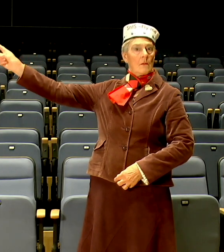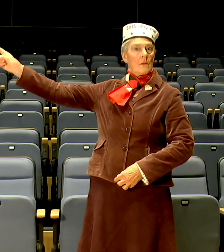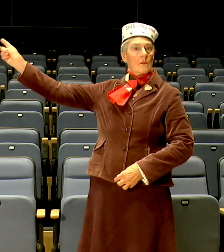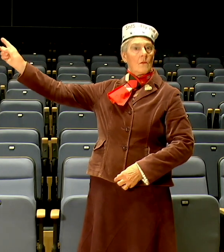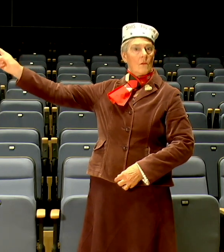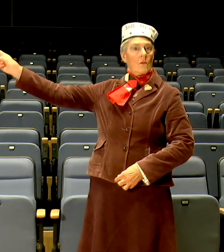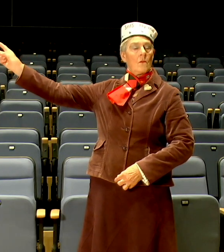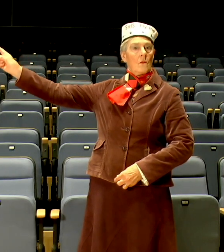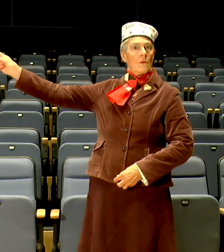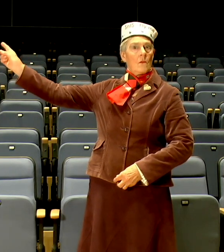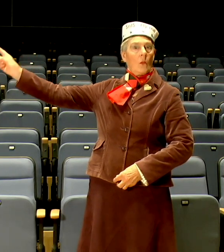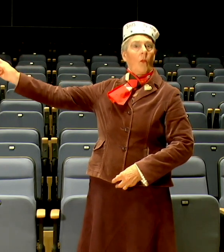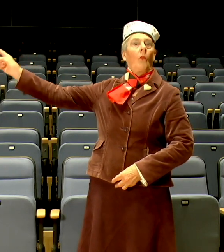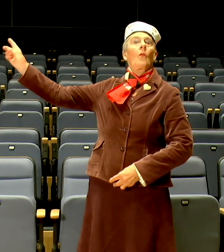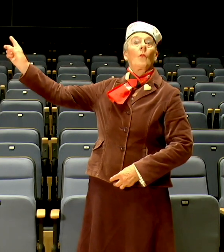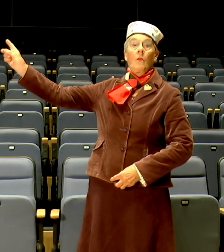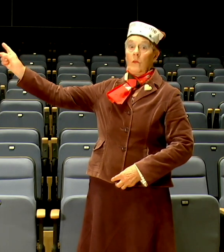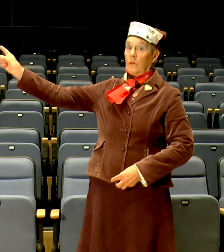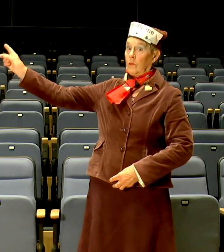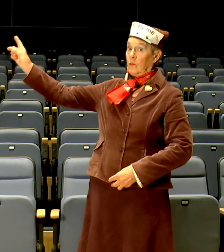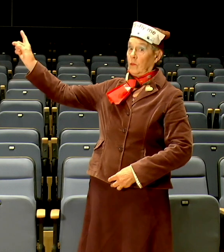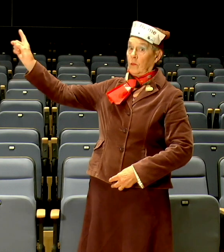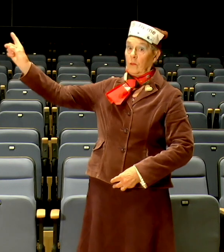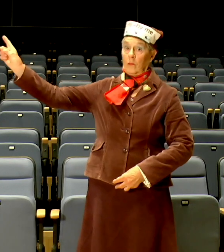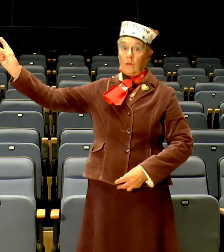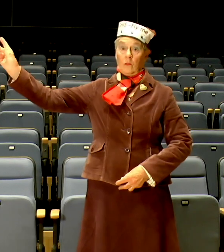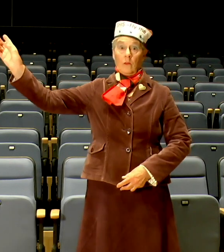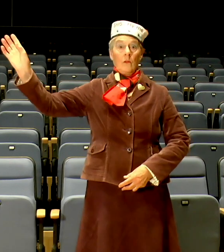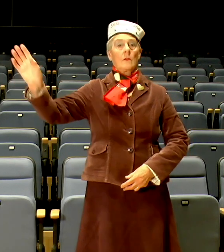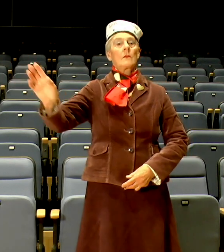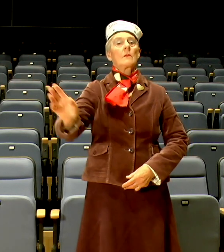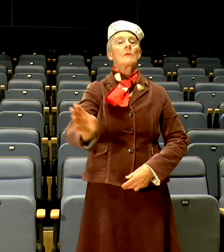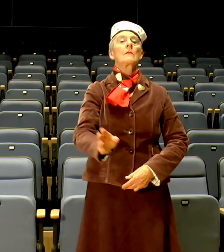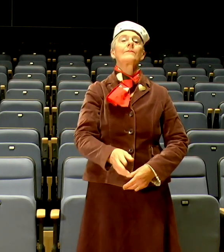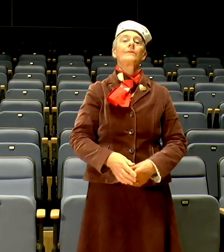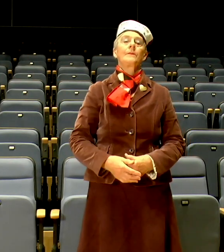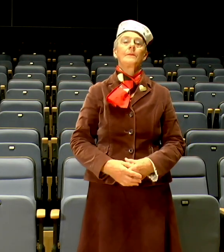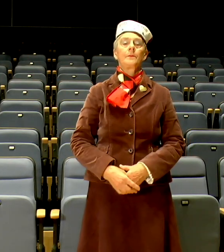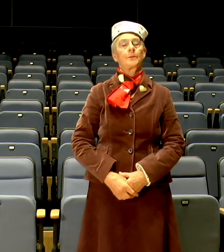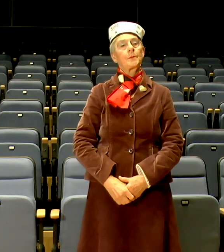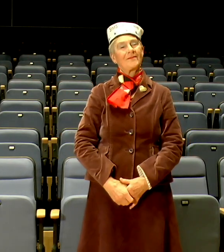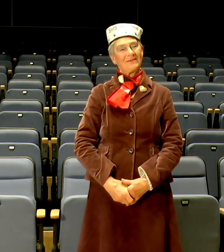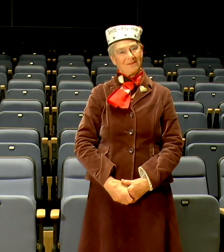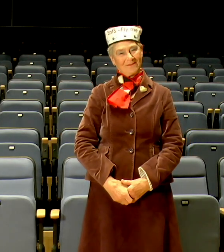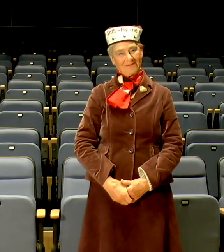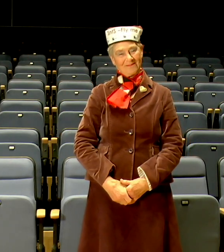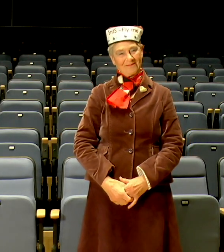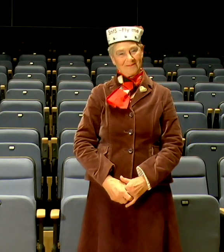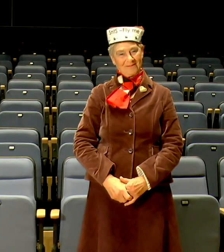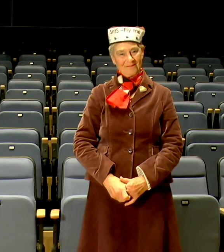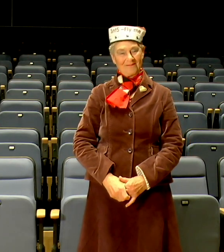highly trained technical team will attempt to resume normal service as soon as possible. Please keep